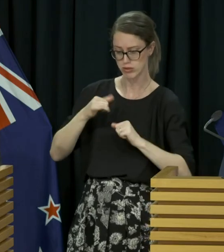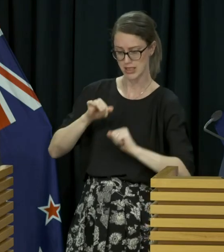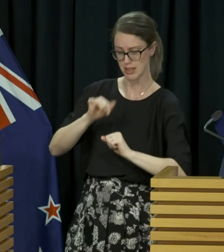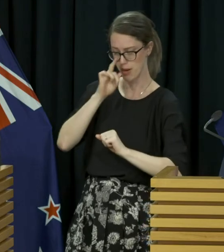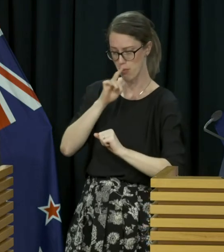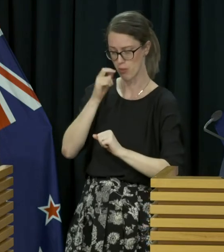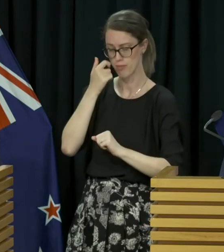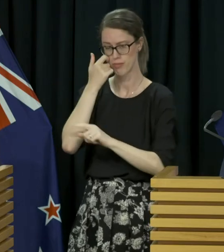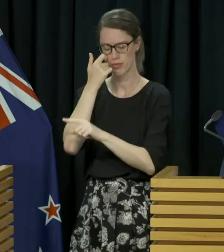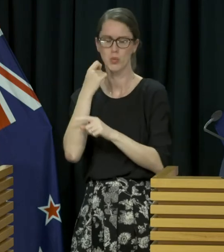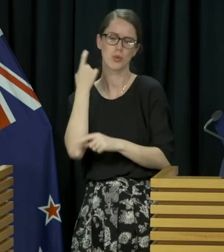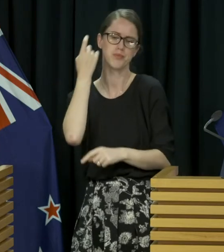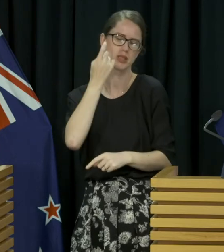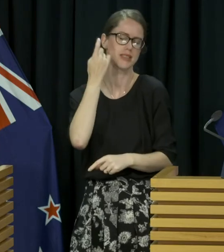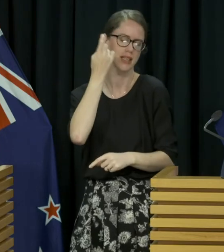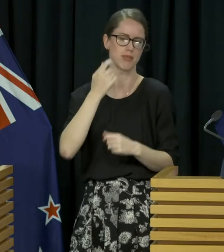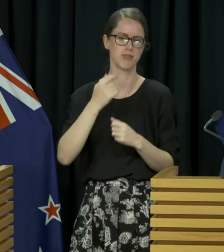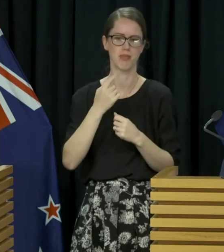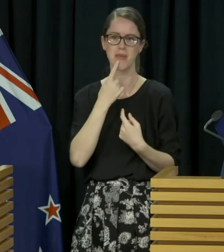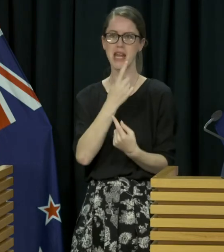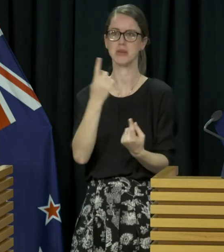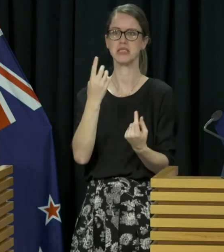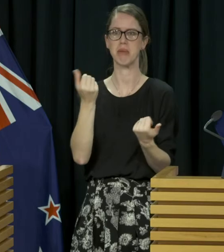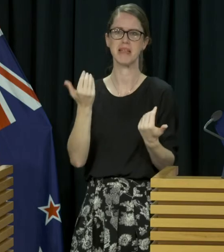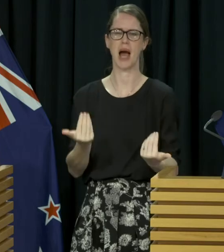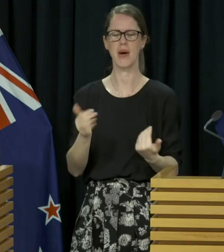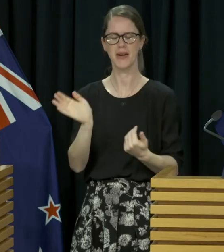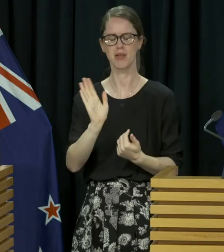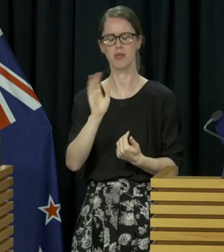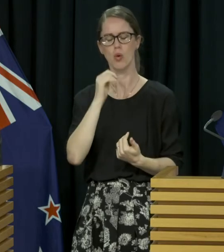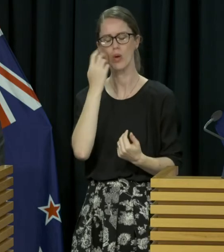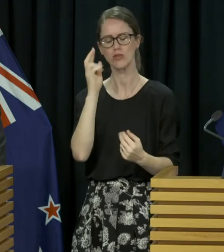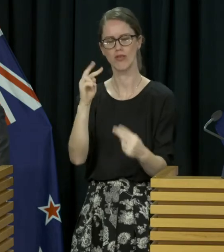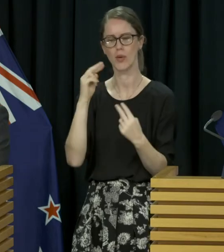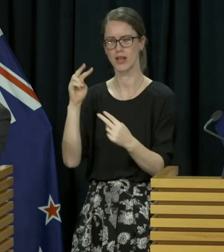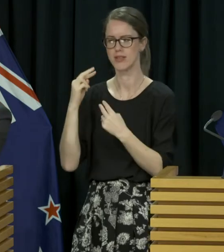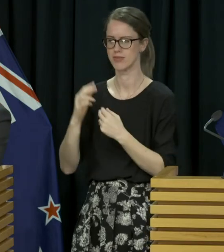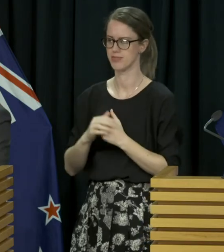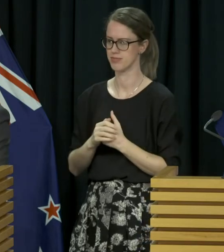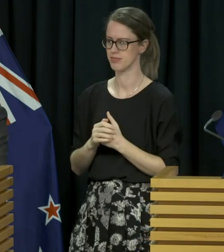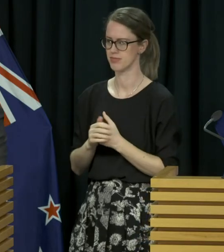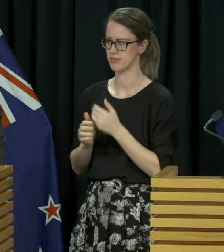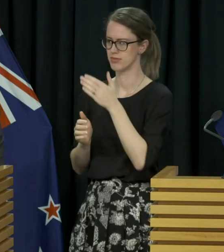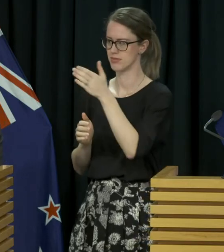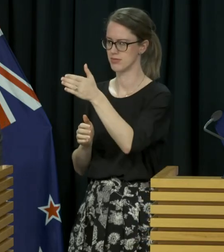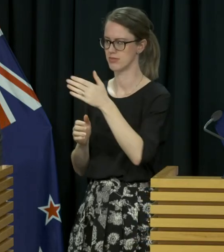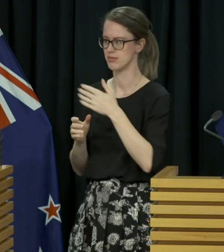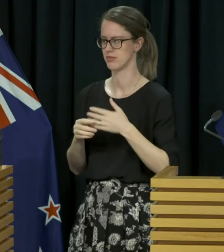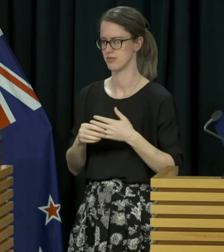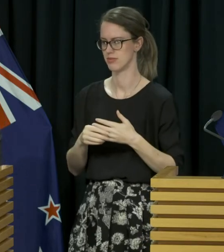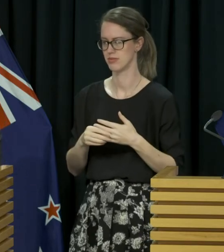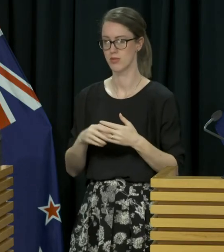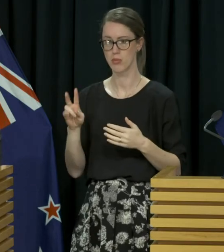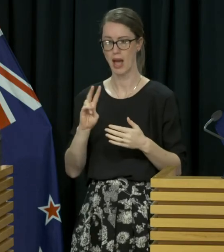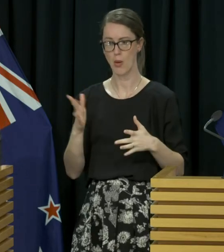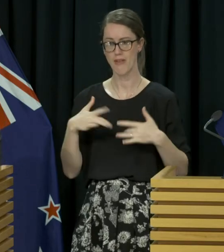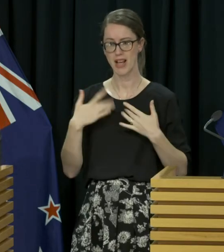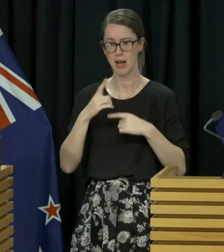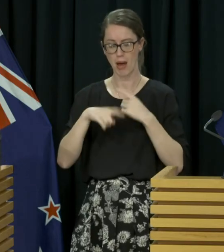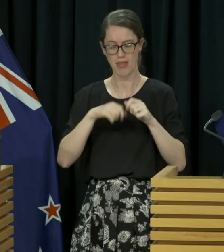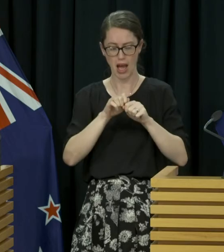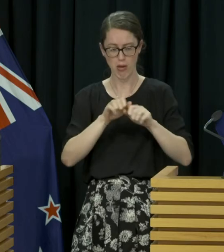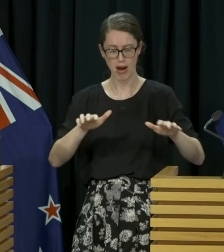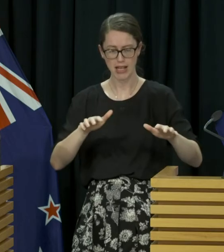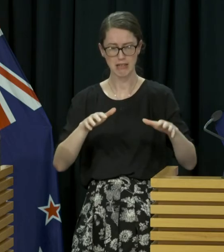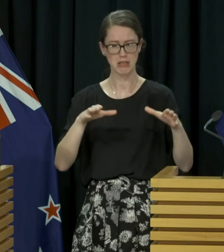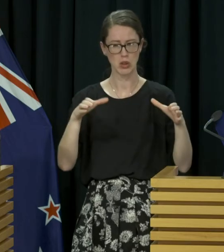Look, as I said, we keep that under constant review. I'm not announcing anything on that today, but we always look at those things. And how are both of you feeling about this outbreak? Is